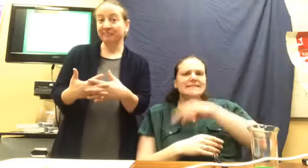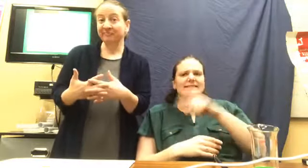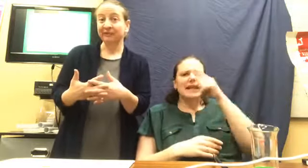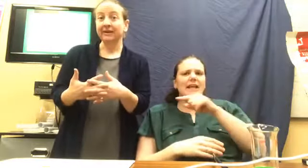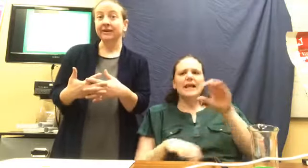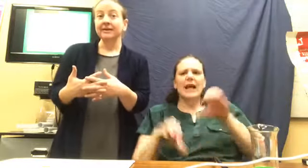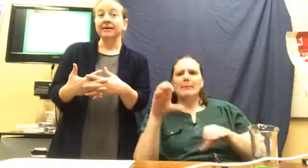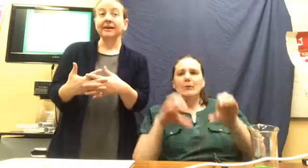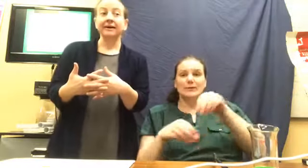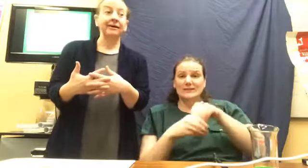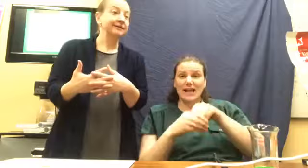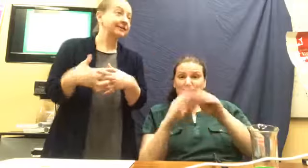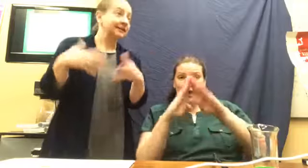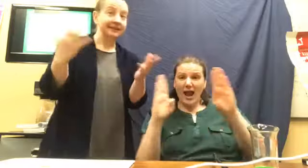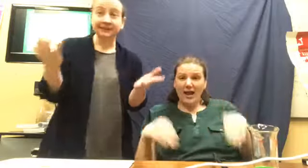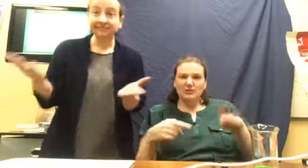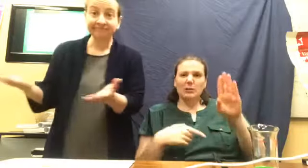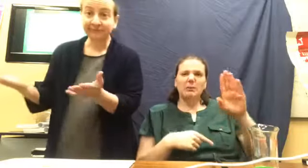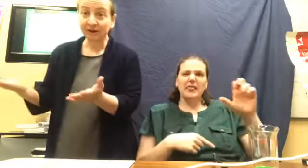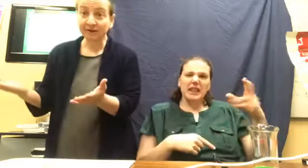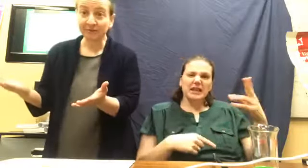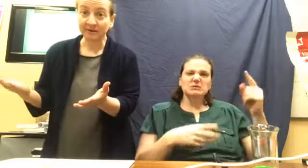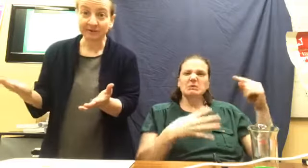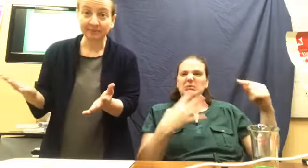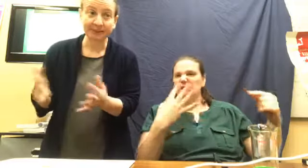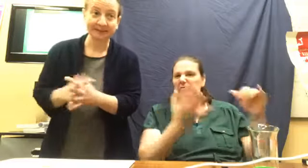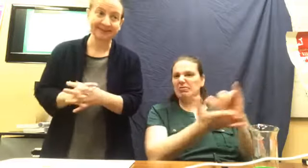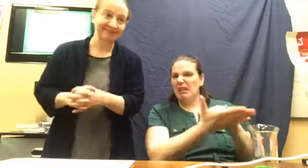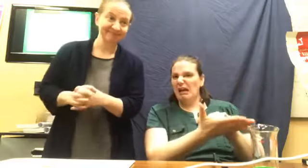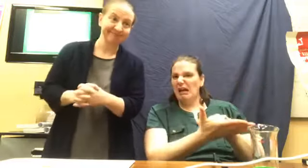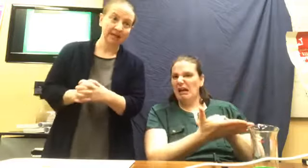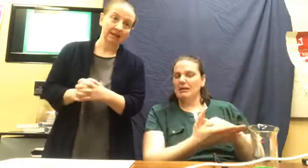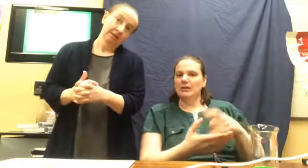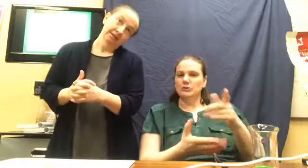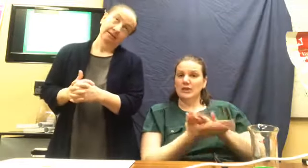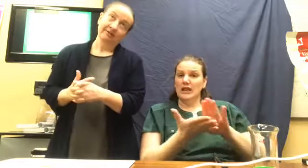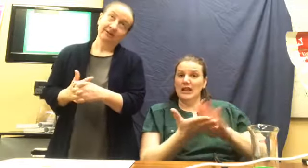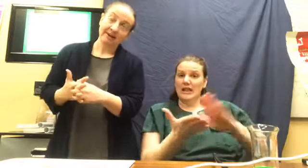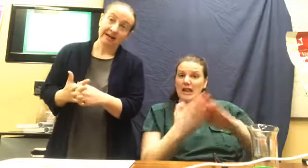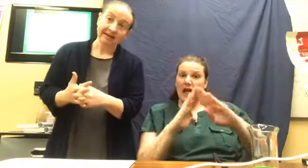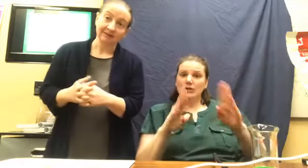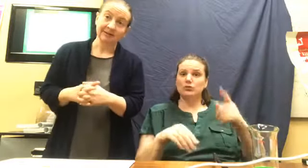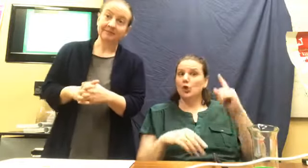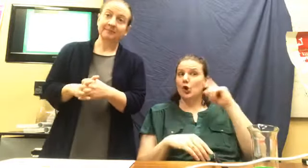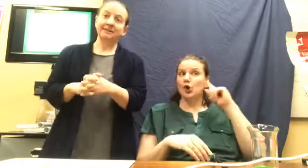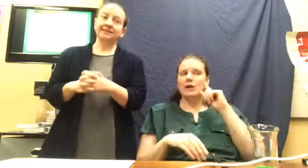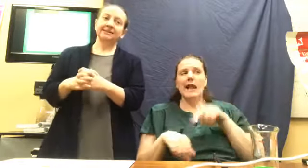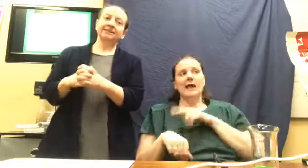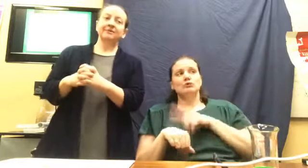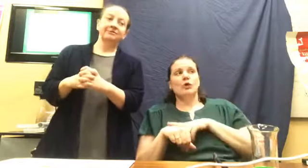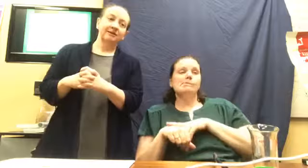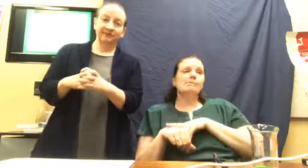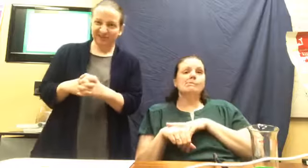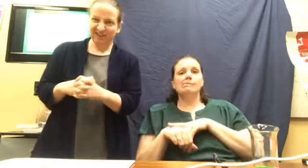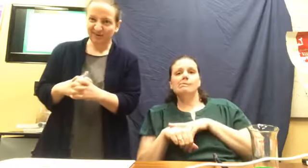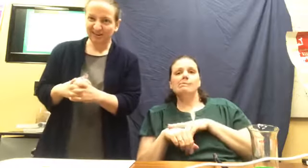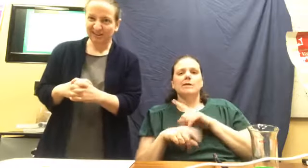uh, to clean your house with. Because you've heard about natural stuff but you don't know if it really works.